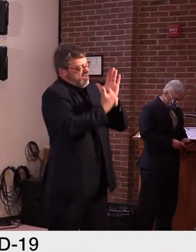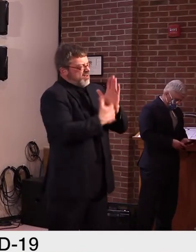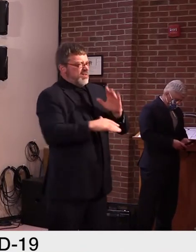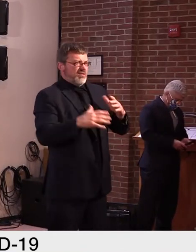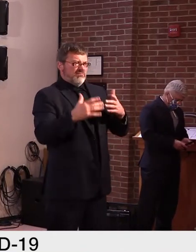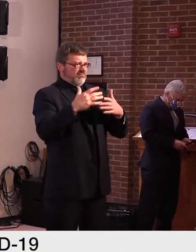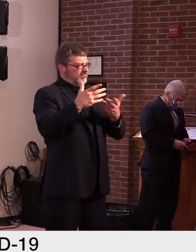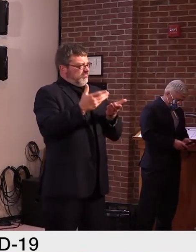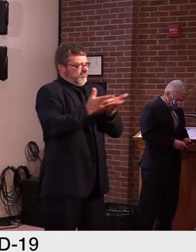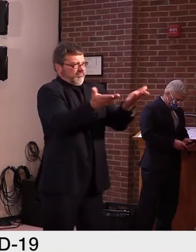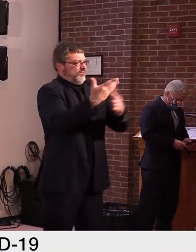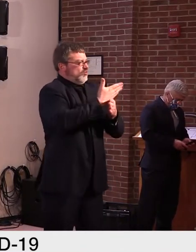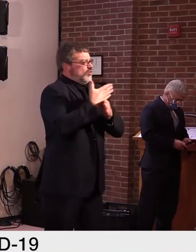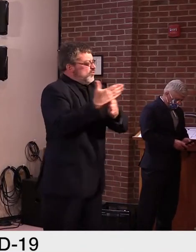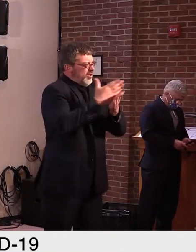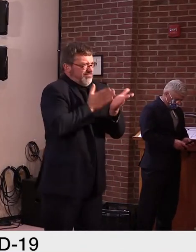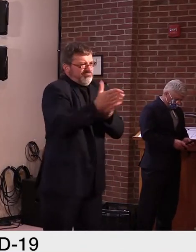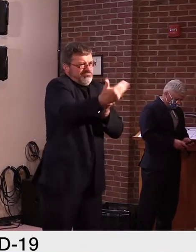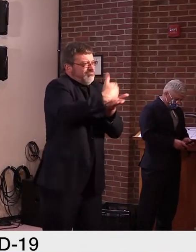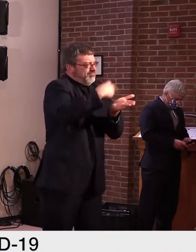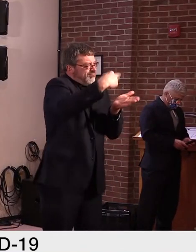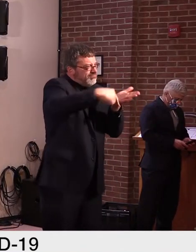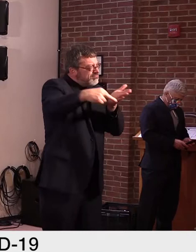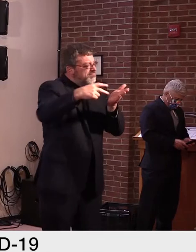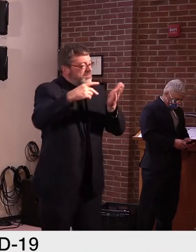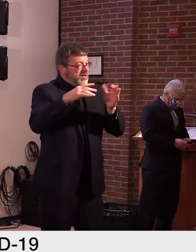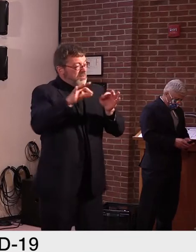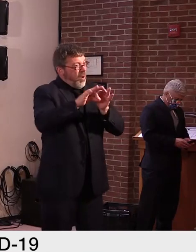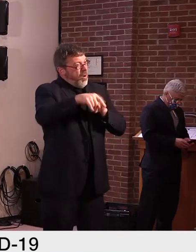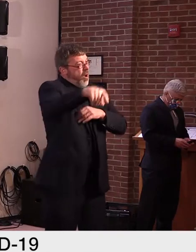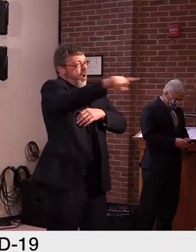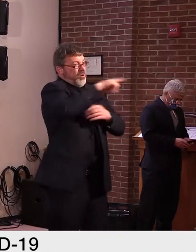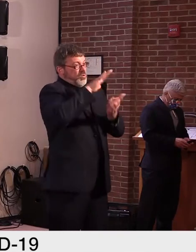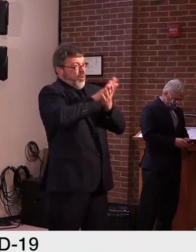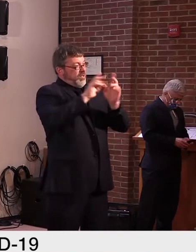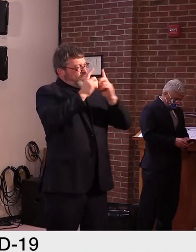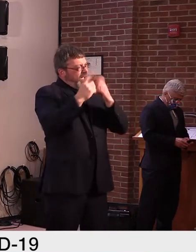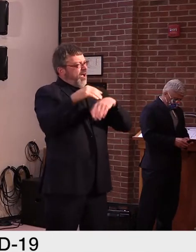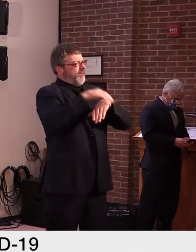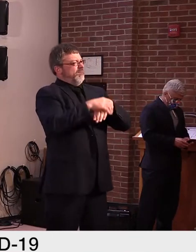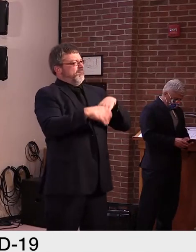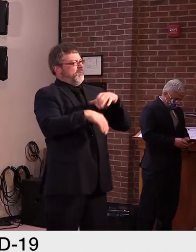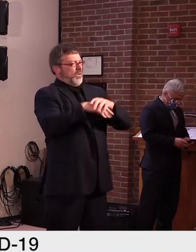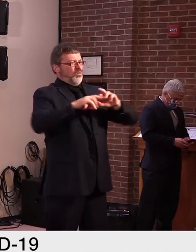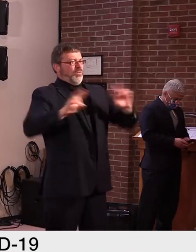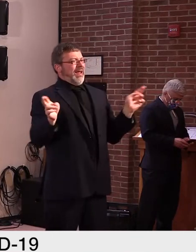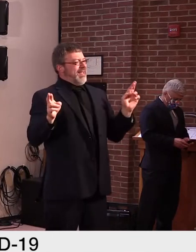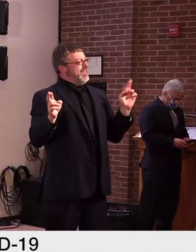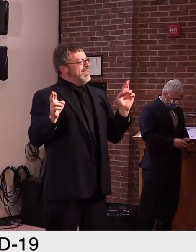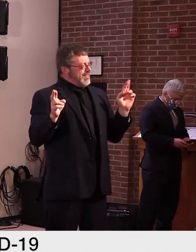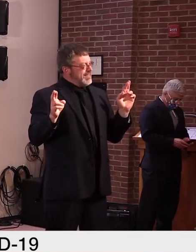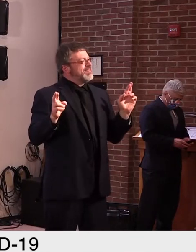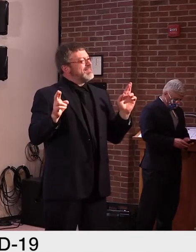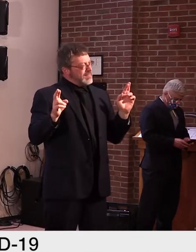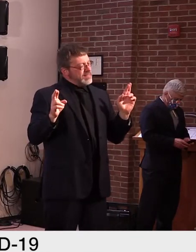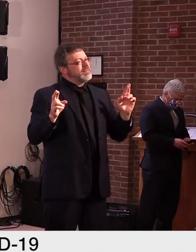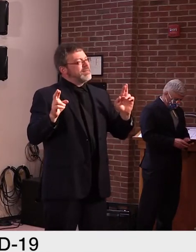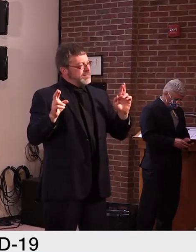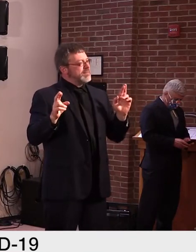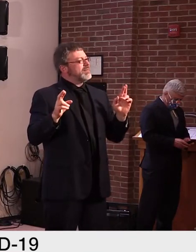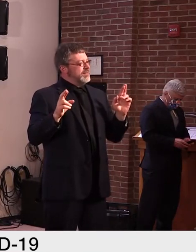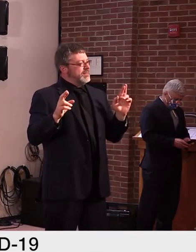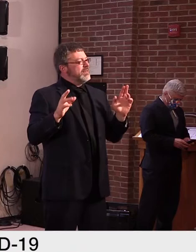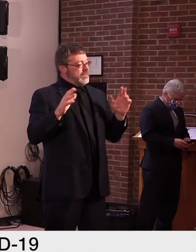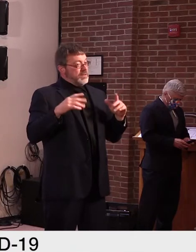and the comfort with the schools as to where they are now and where they want to get to. Um, you know, in terms of guidance